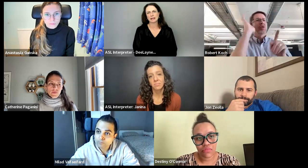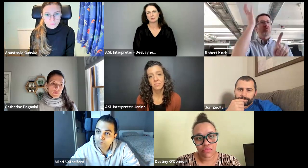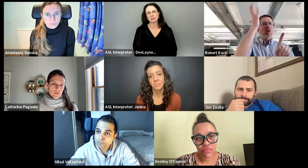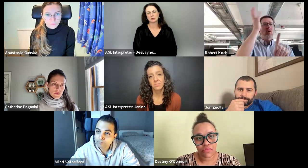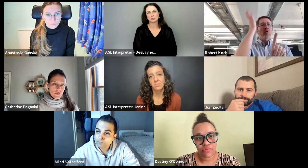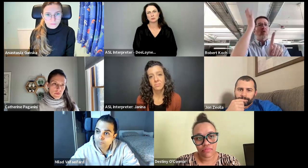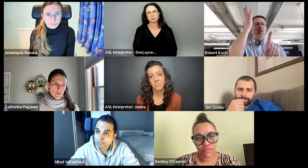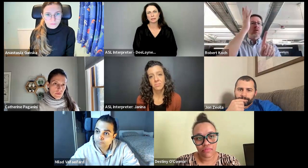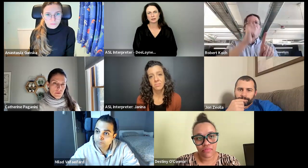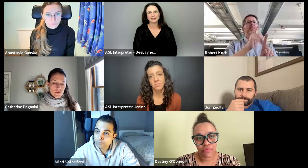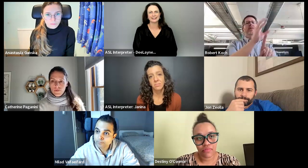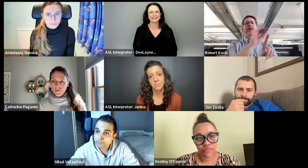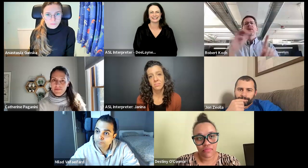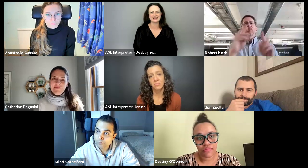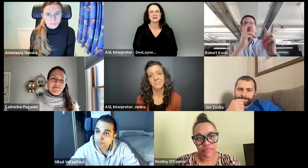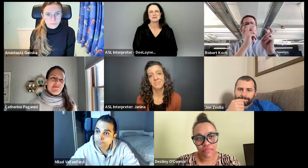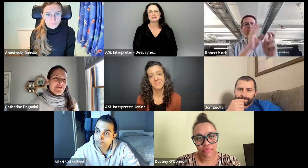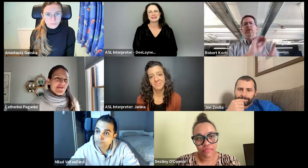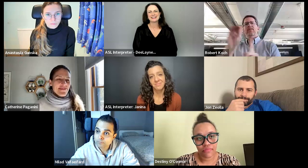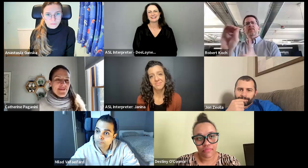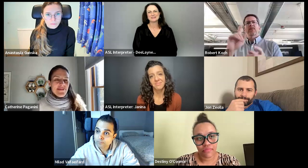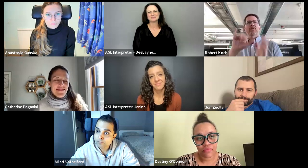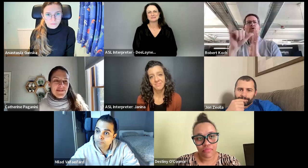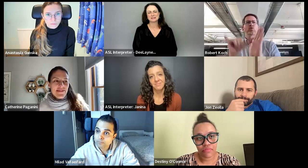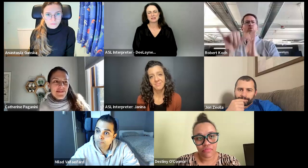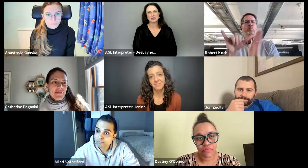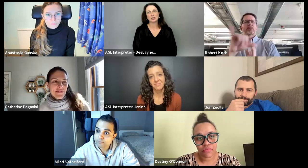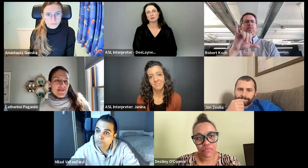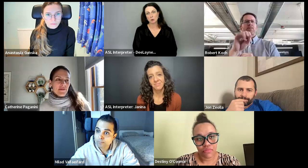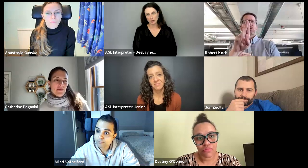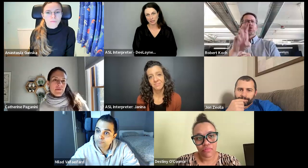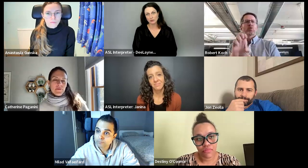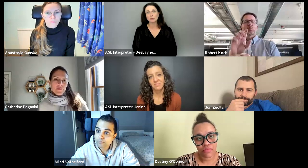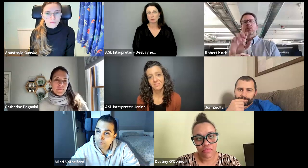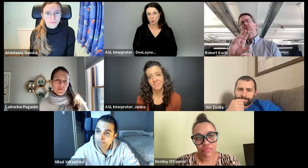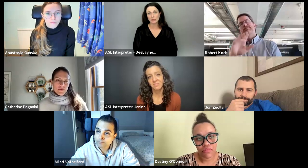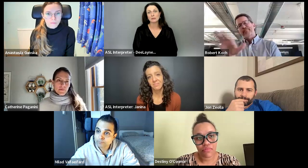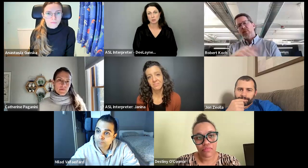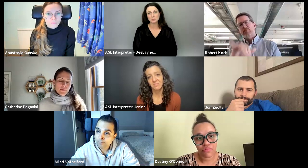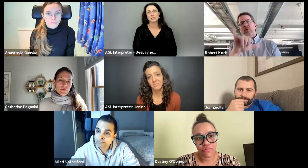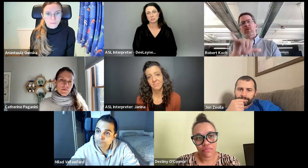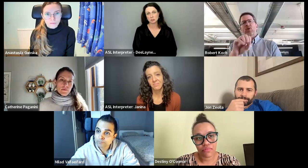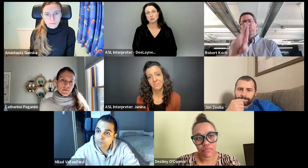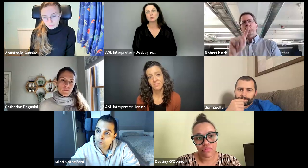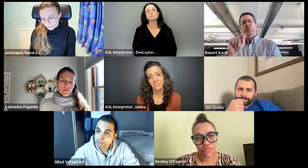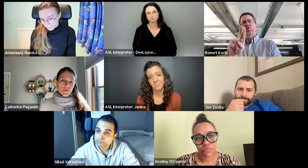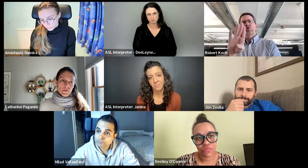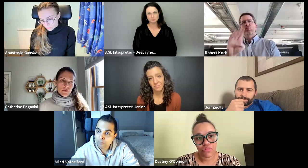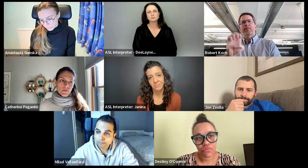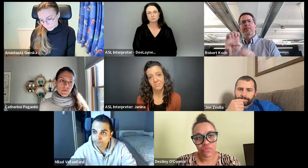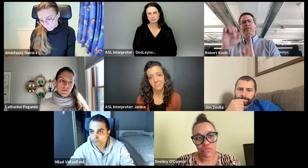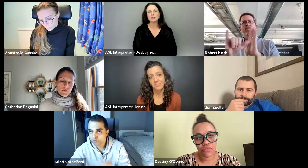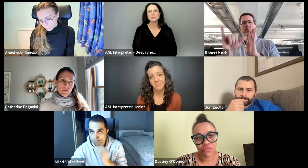captioning on YouTube later. And they're going to be recording it and posting it to YouTube